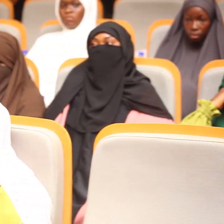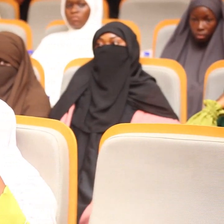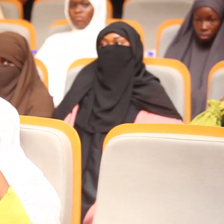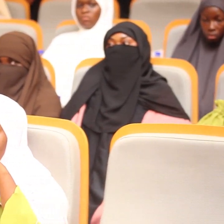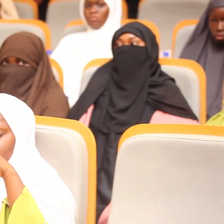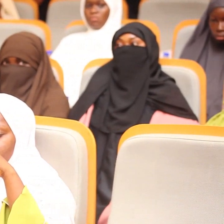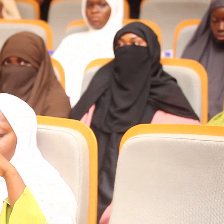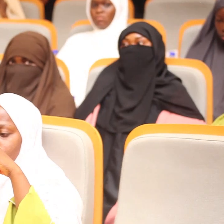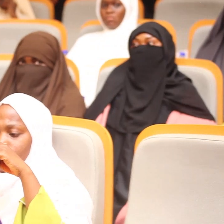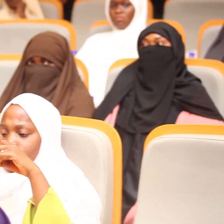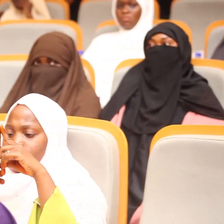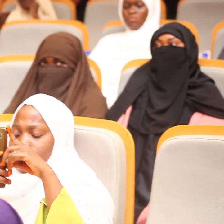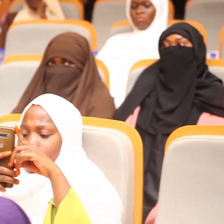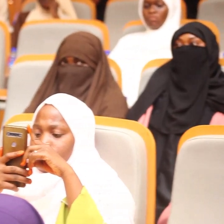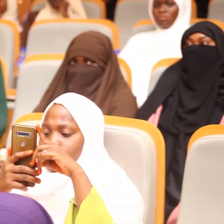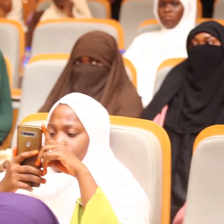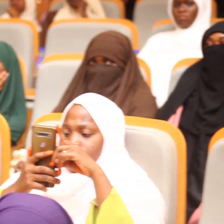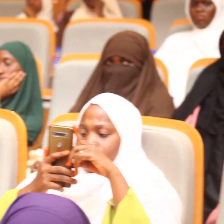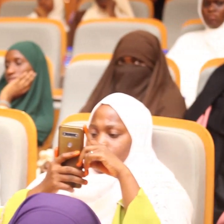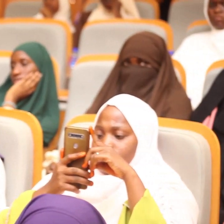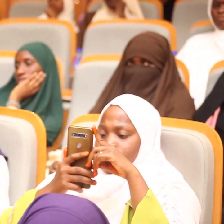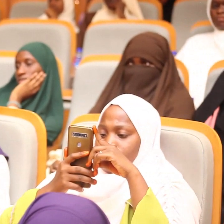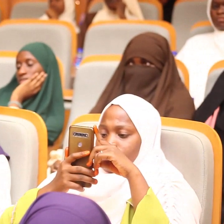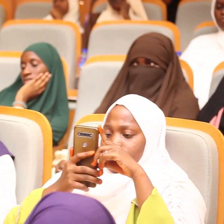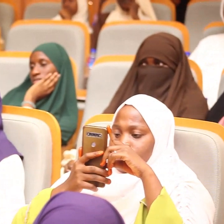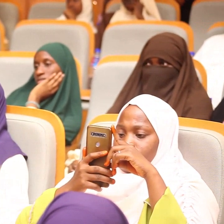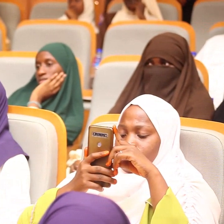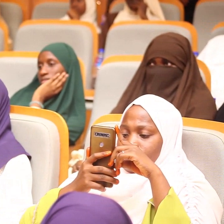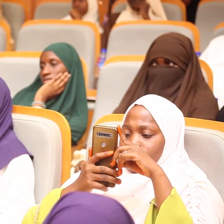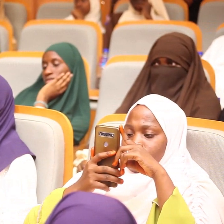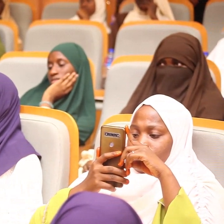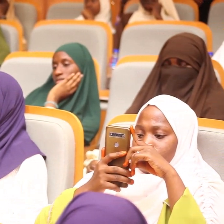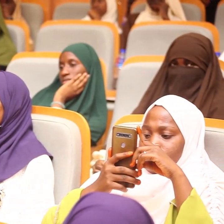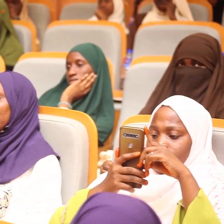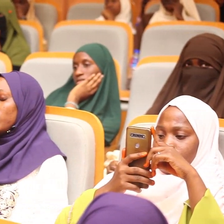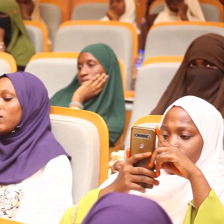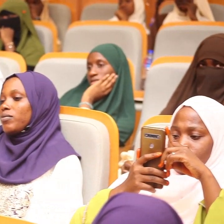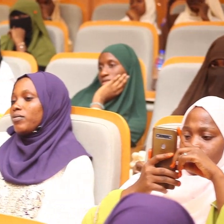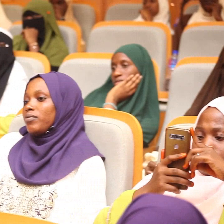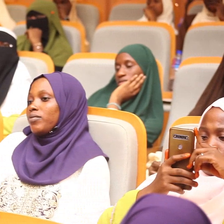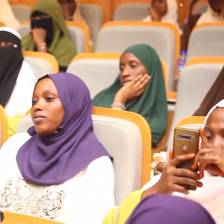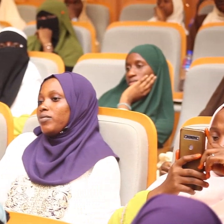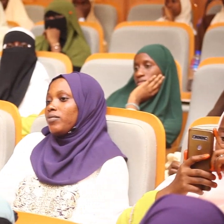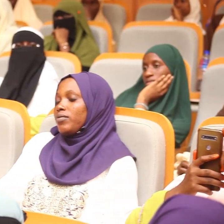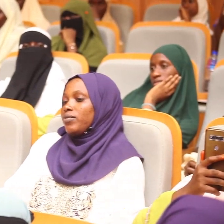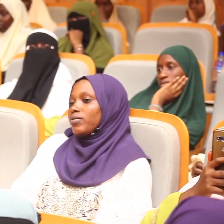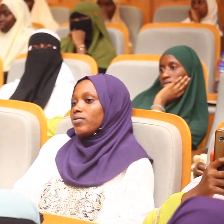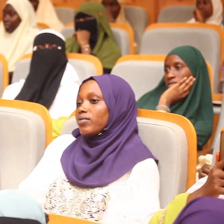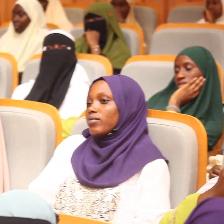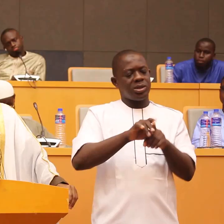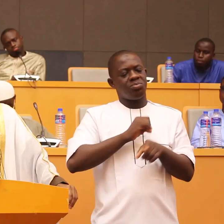and abu bakar suddiq and utman none of you are saying anything then i decided to be silent this is what we